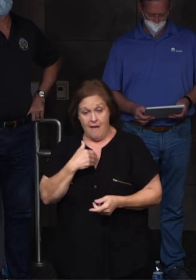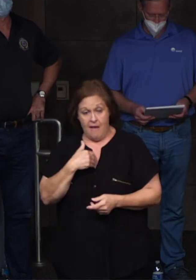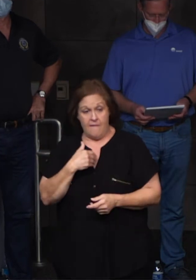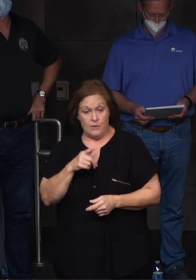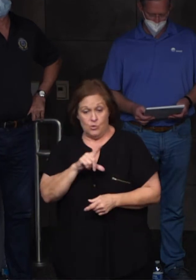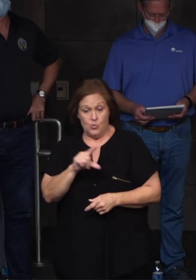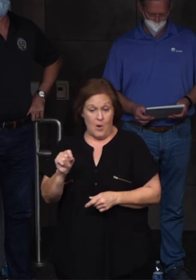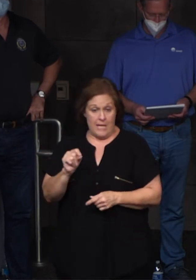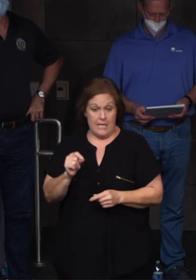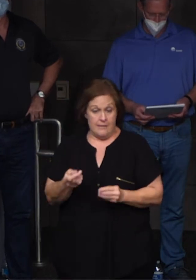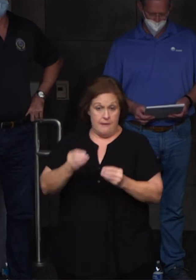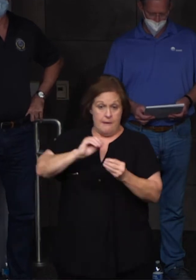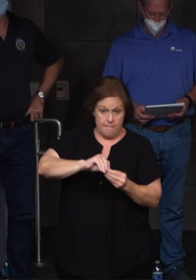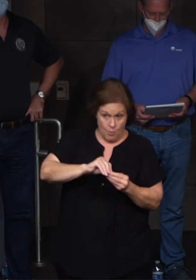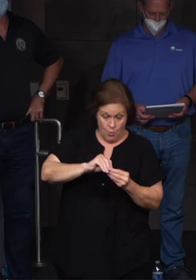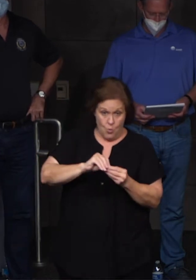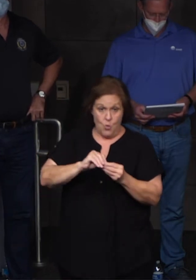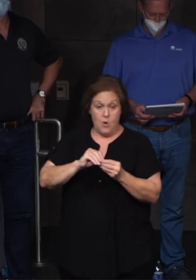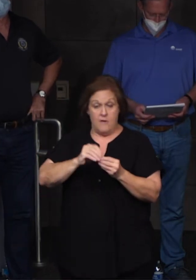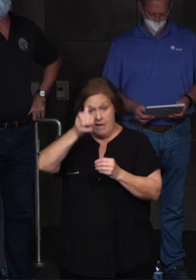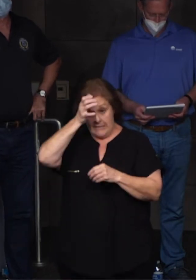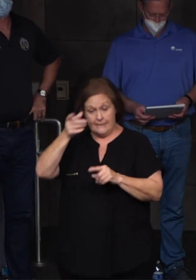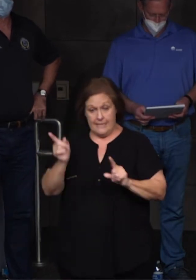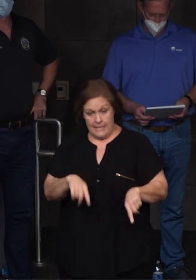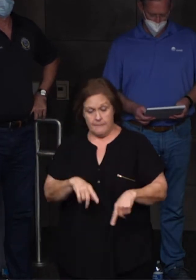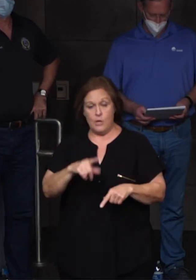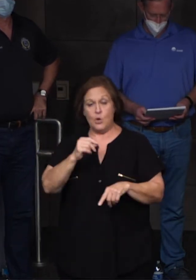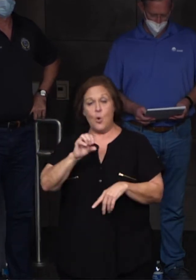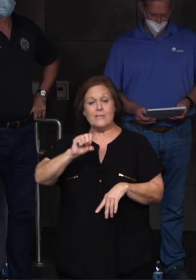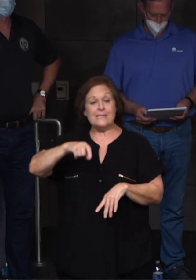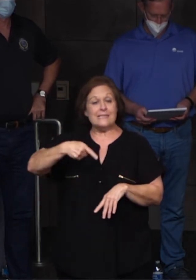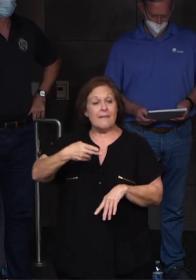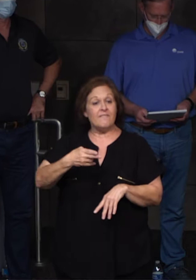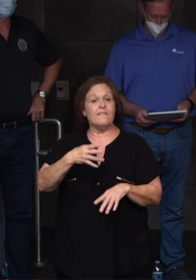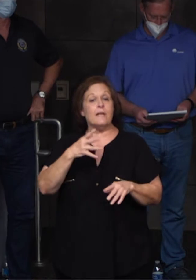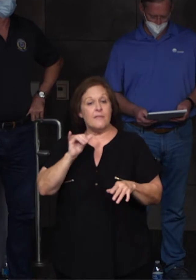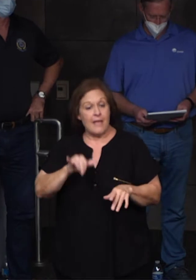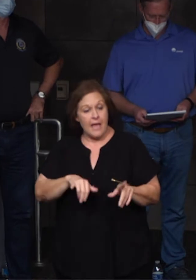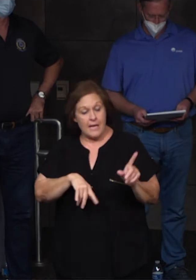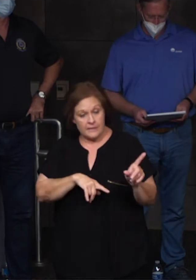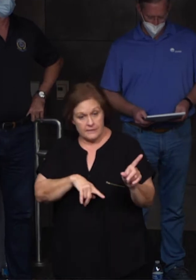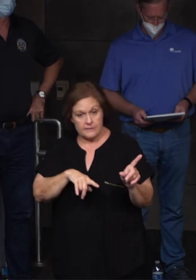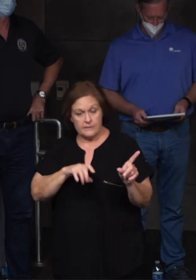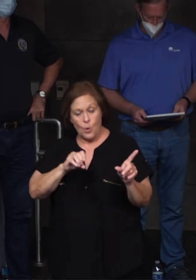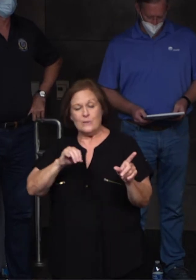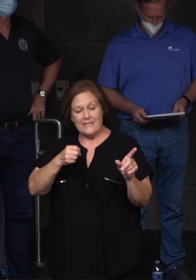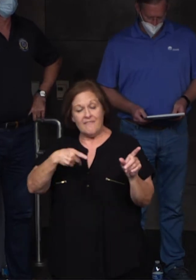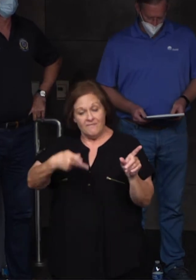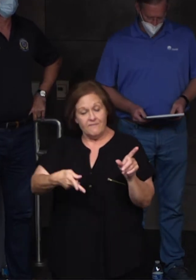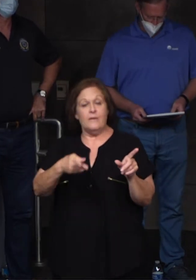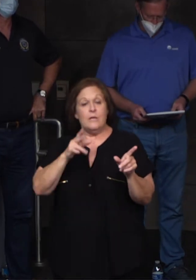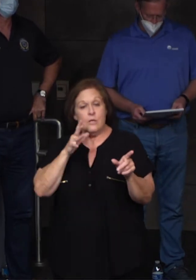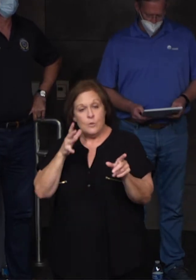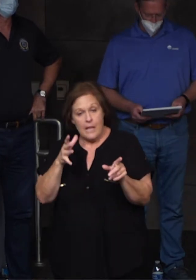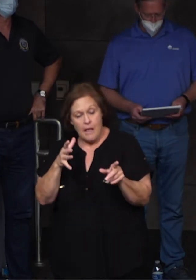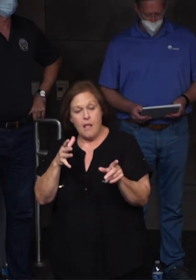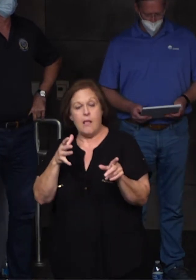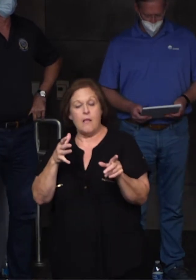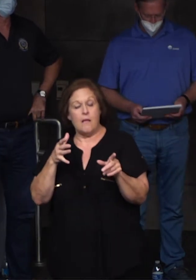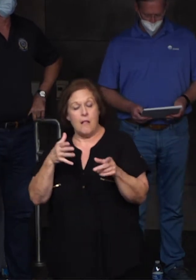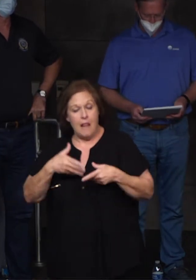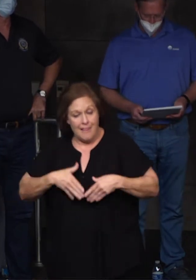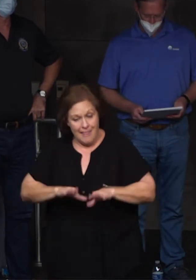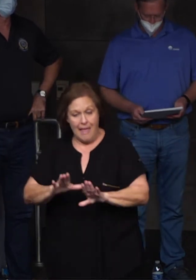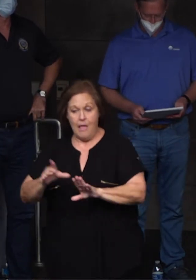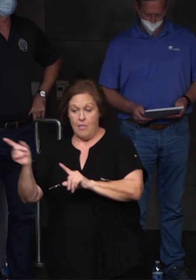firefighters from the State Fire Marshal's Office and GOSEP that will allow the Lafitte Fire Department to get some much-needed rest because they have